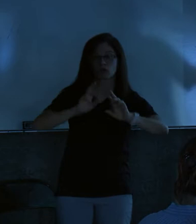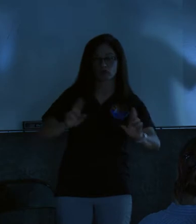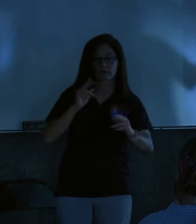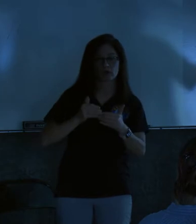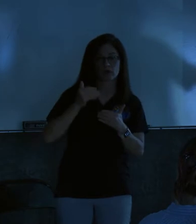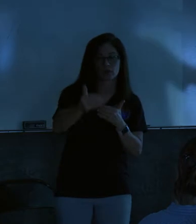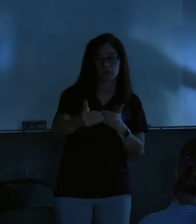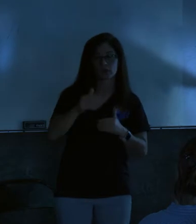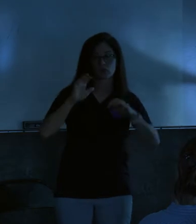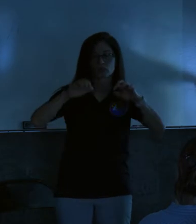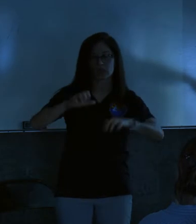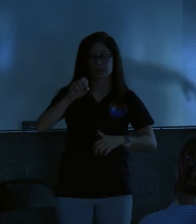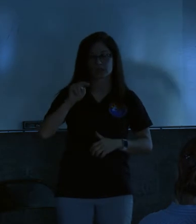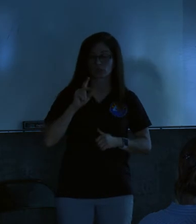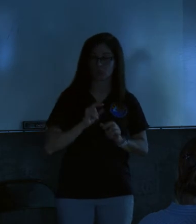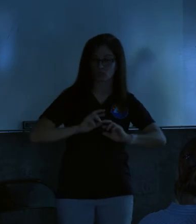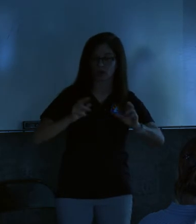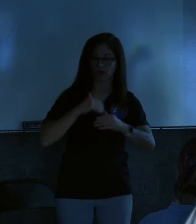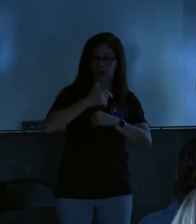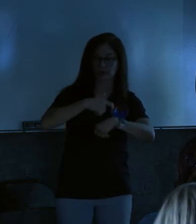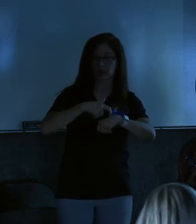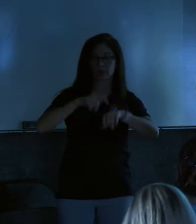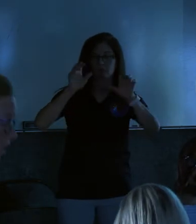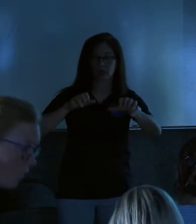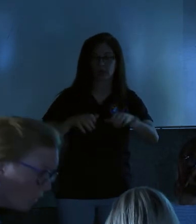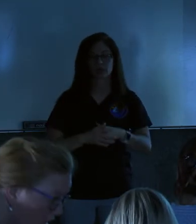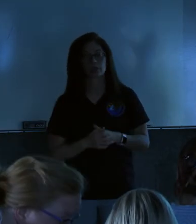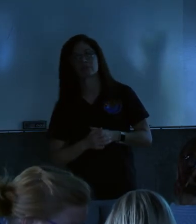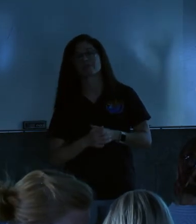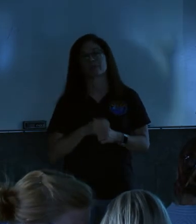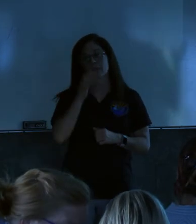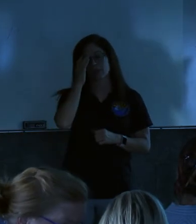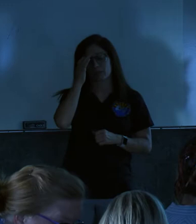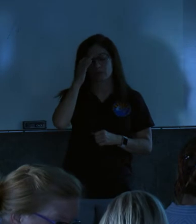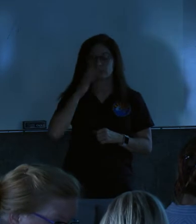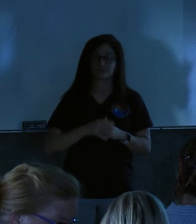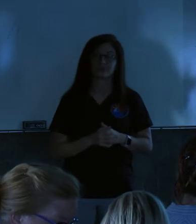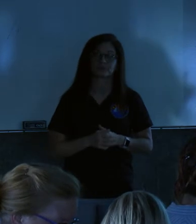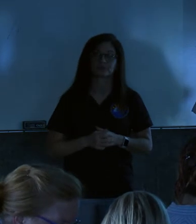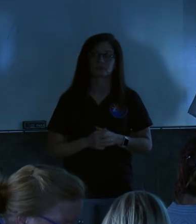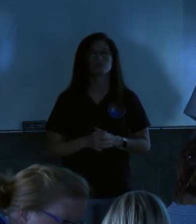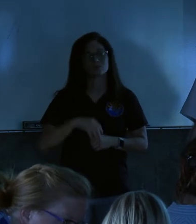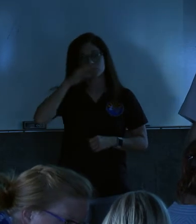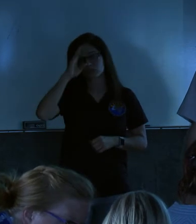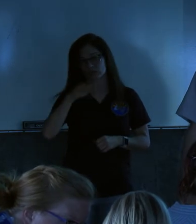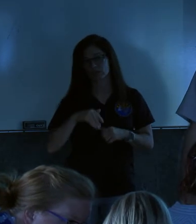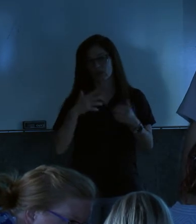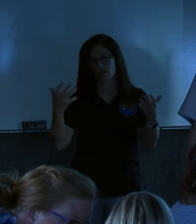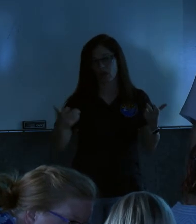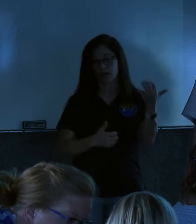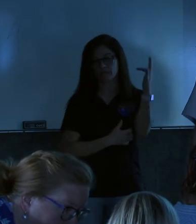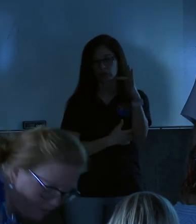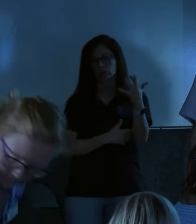season so that we can be ready when it rains next time. Next slide, please. One of the things, we know there's a lot of debris in the area.